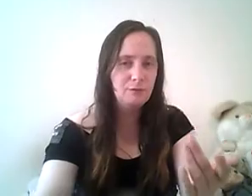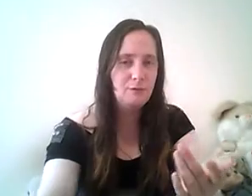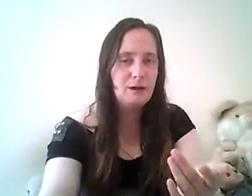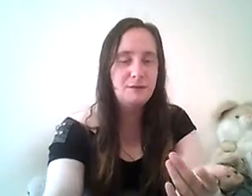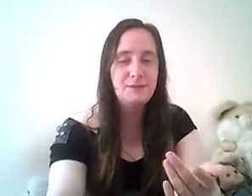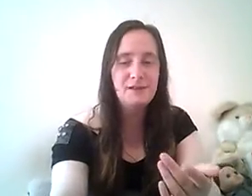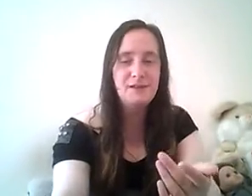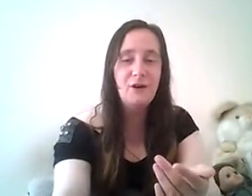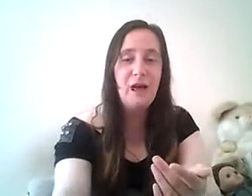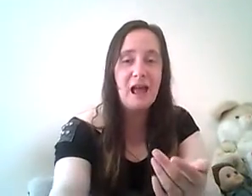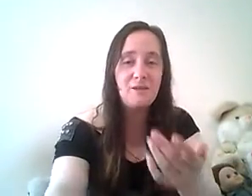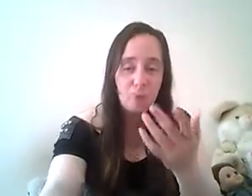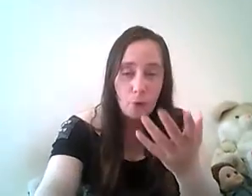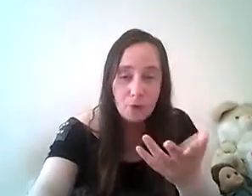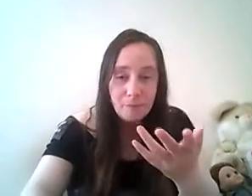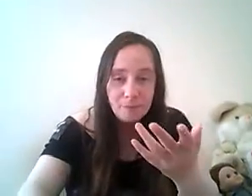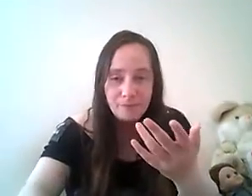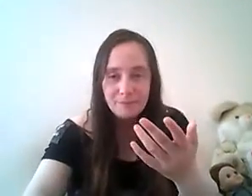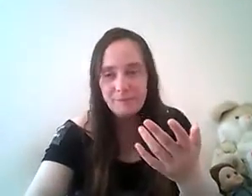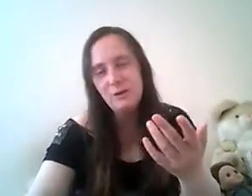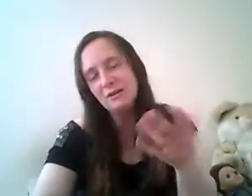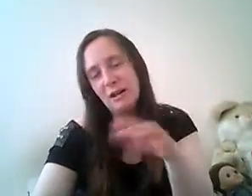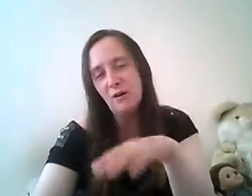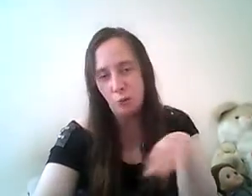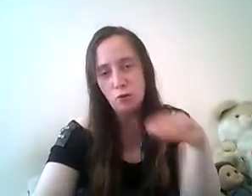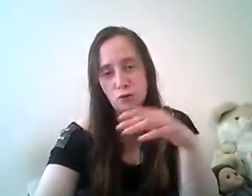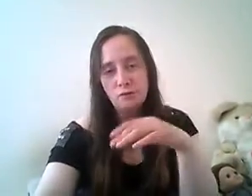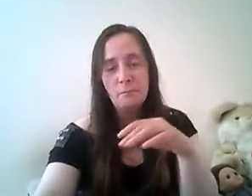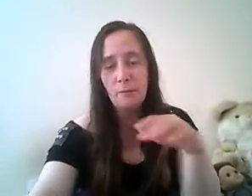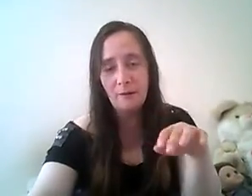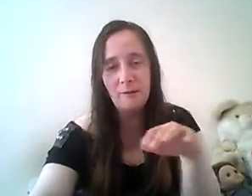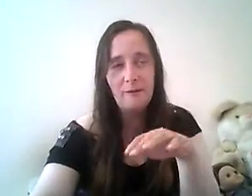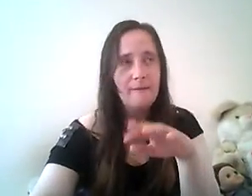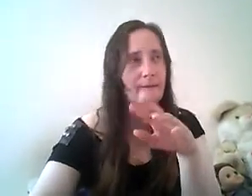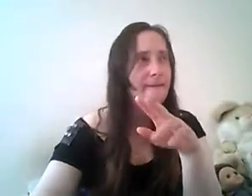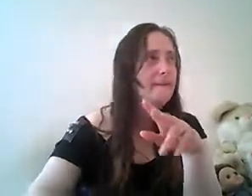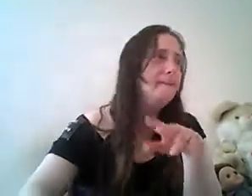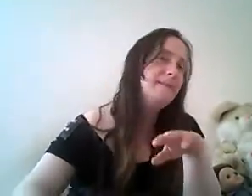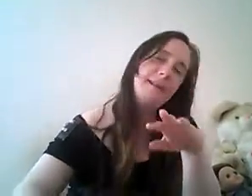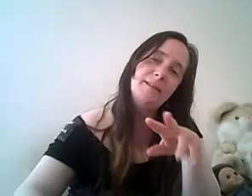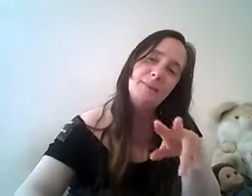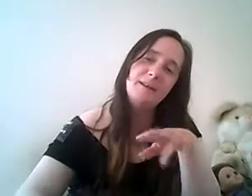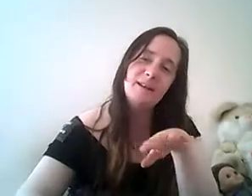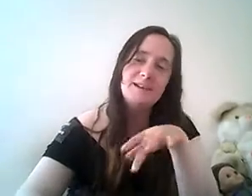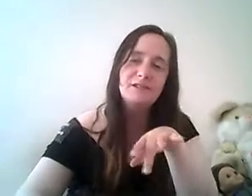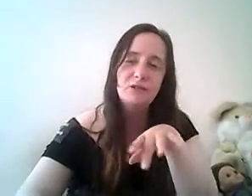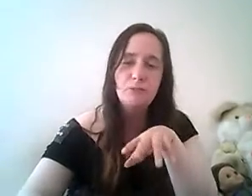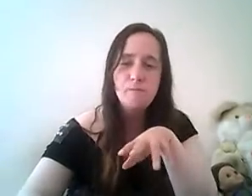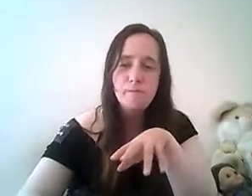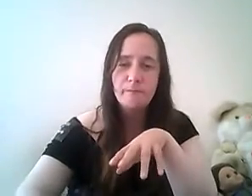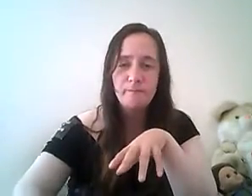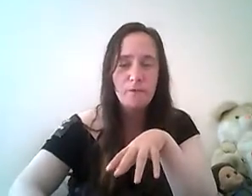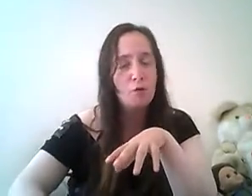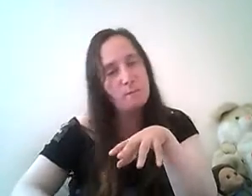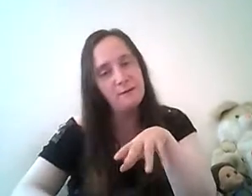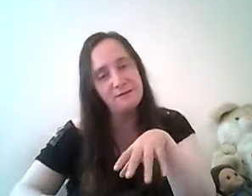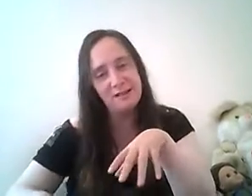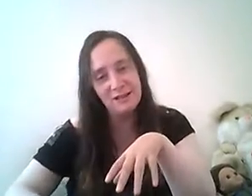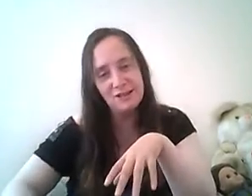as we see out all of them not actually the whole shit but the kind of main cast of them all could put into detention